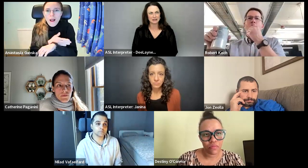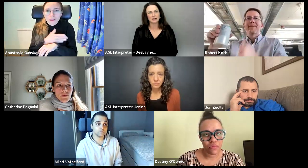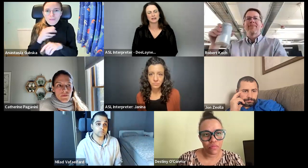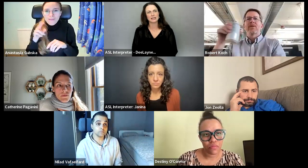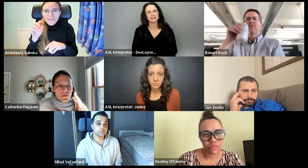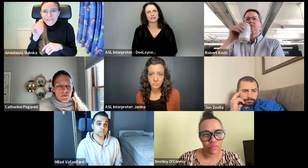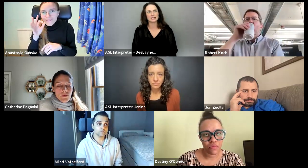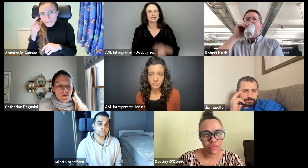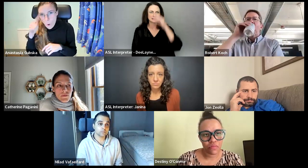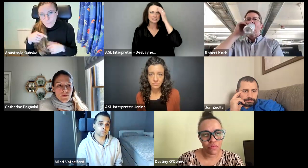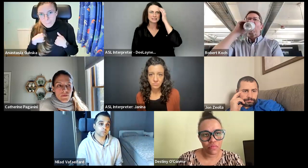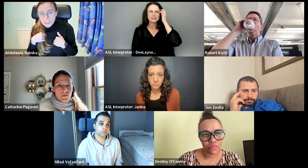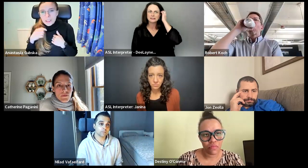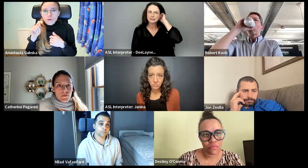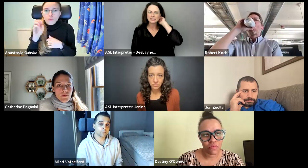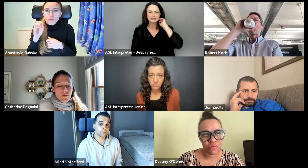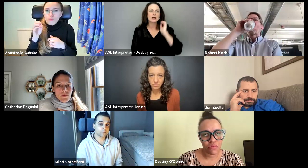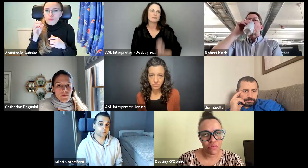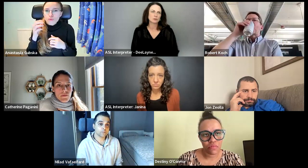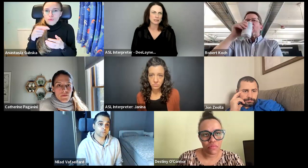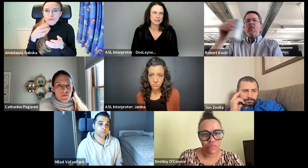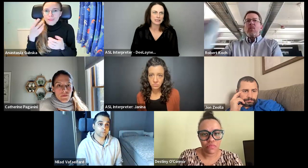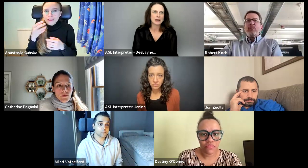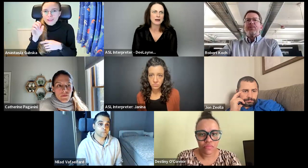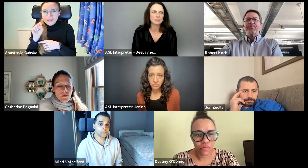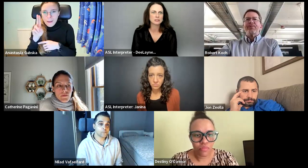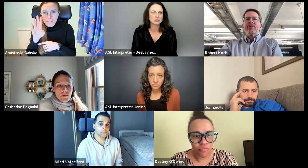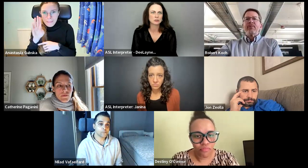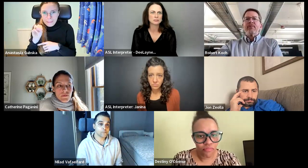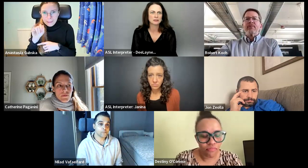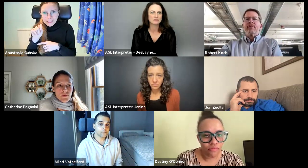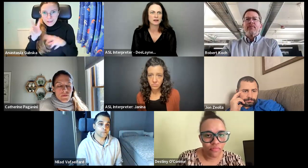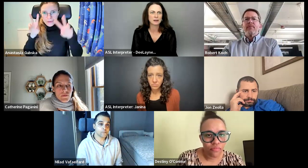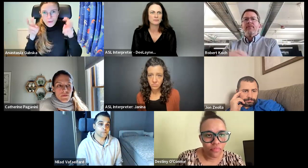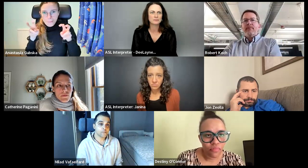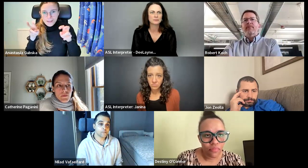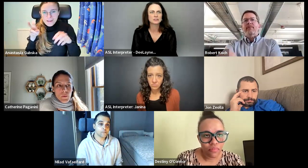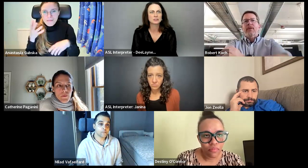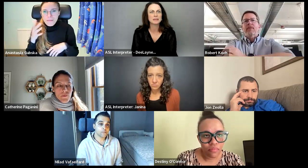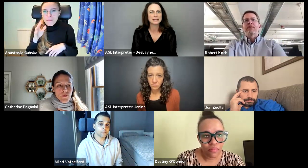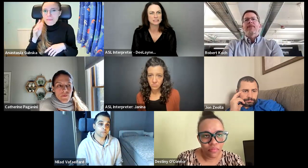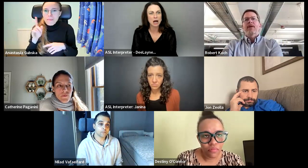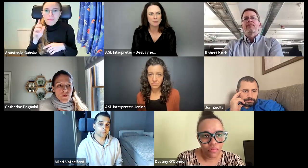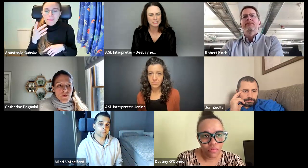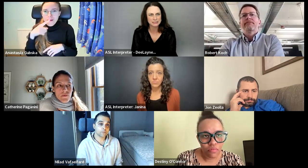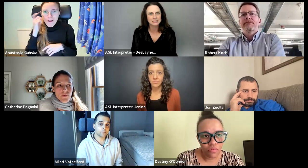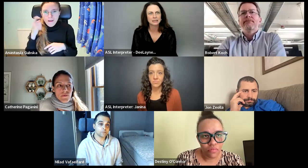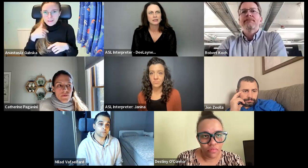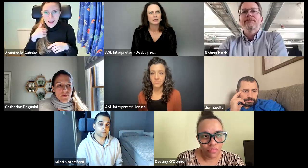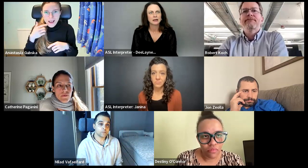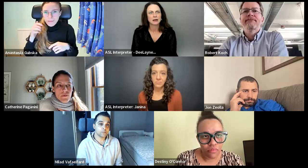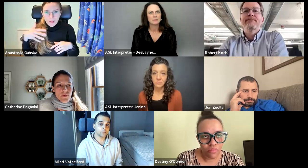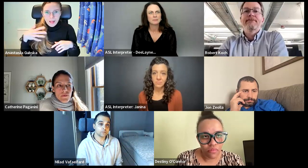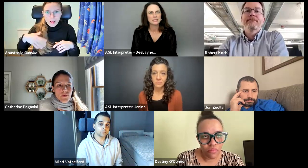it's, it's a lot for me in terms of submitting topics